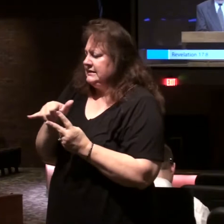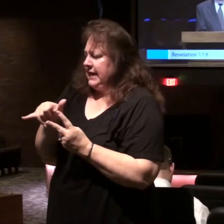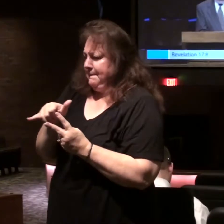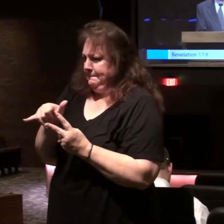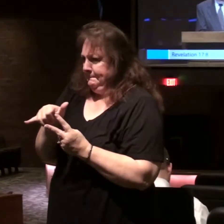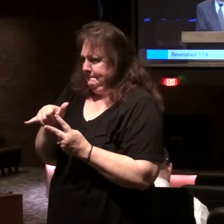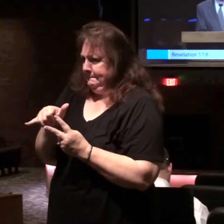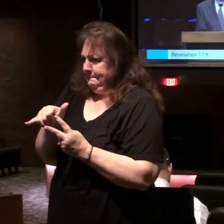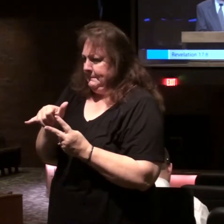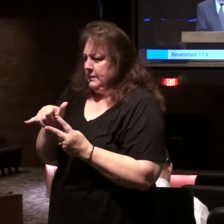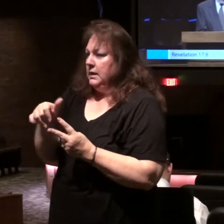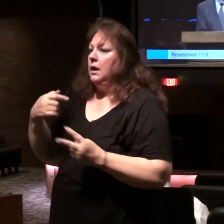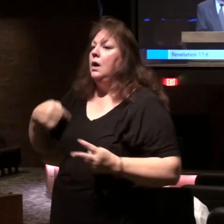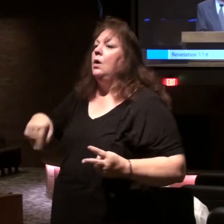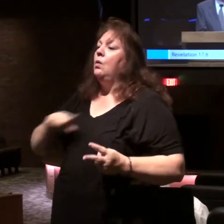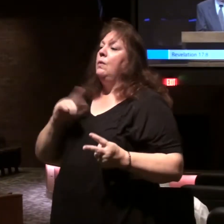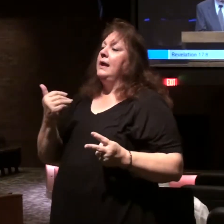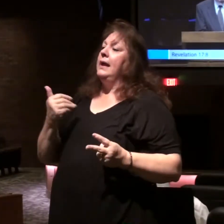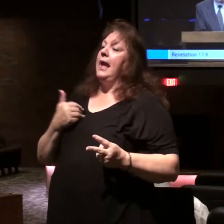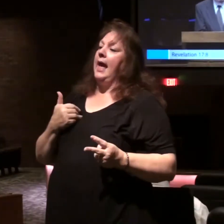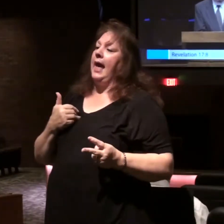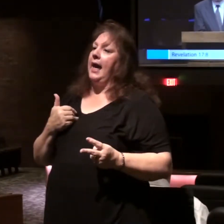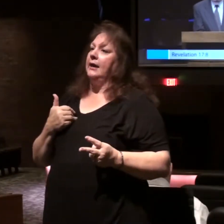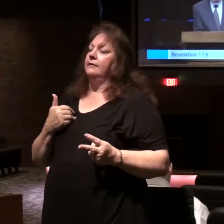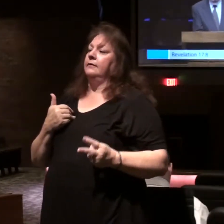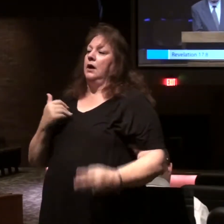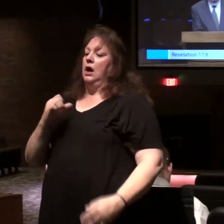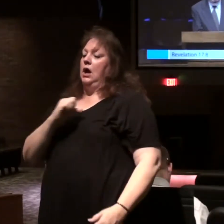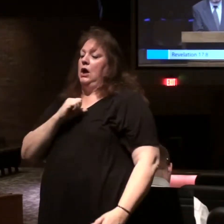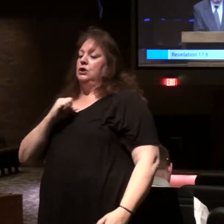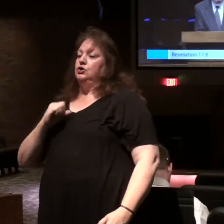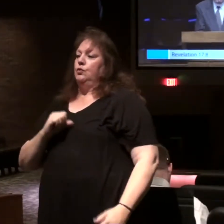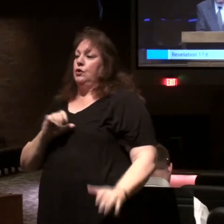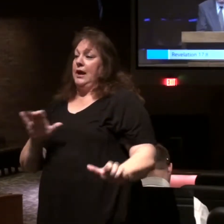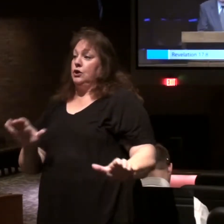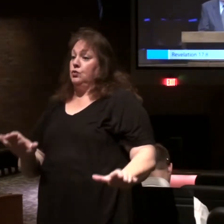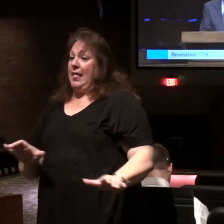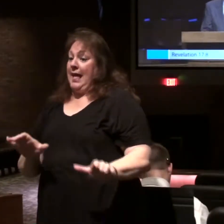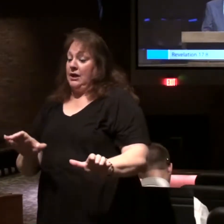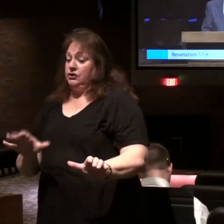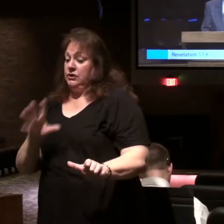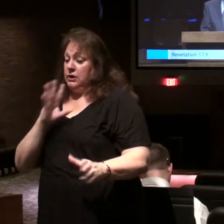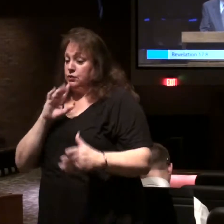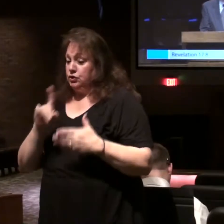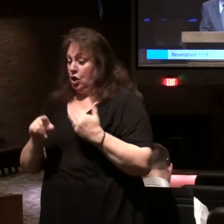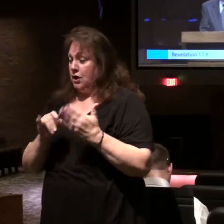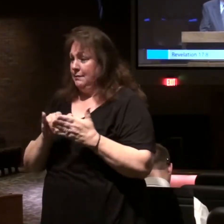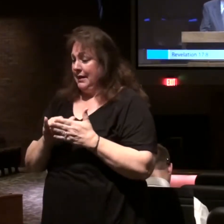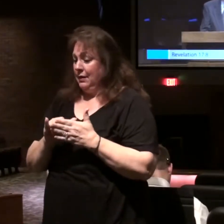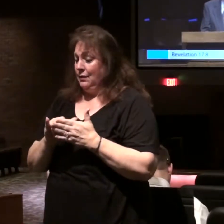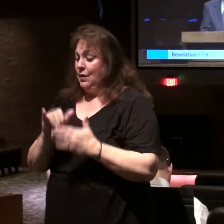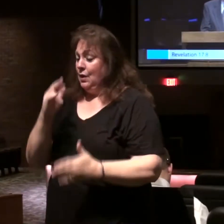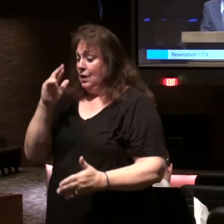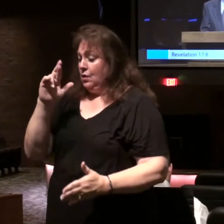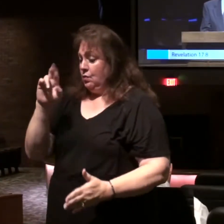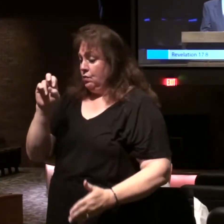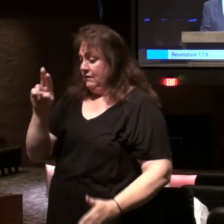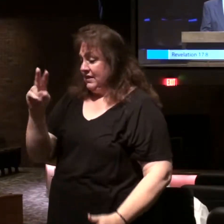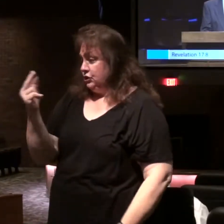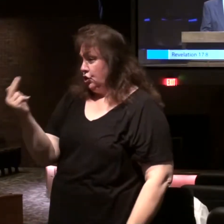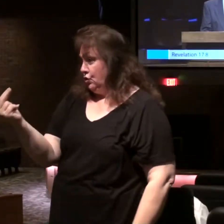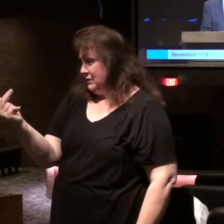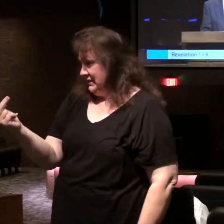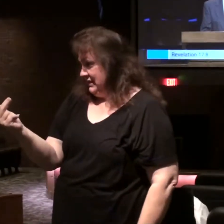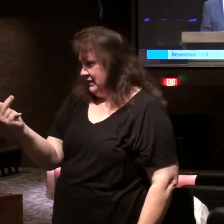And I think that we have here a supernatural action as we talked about when we did chapter 13 where